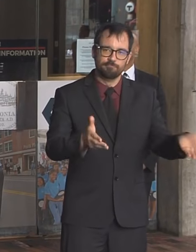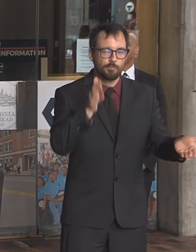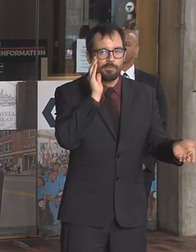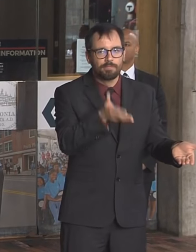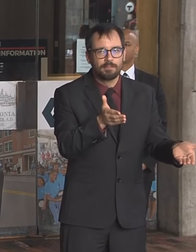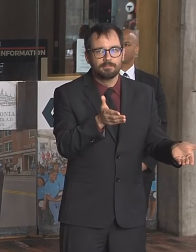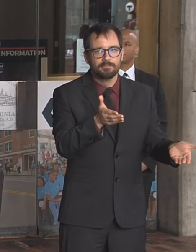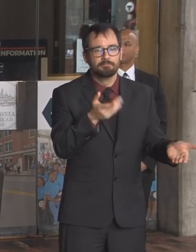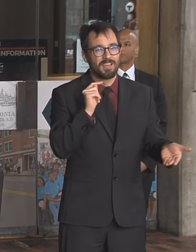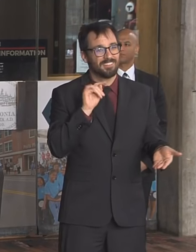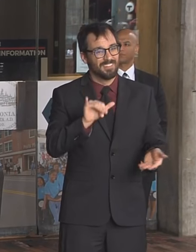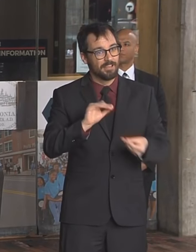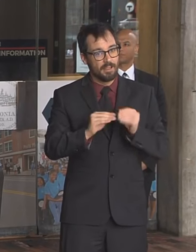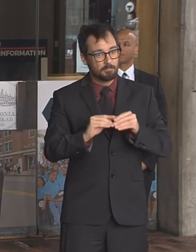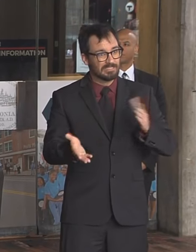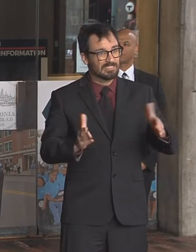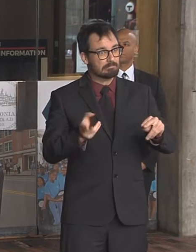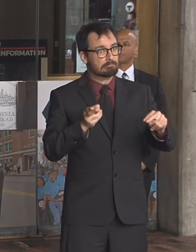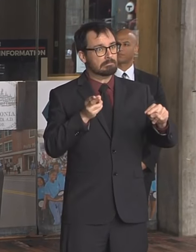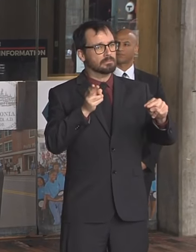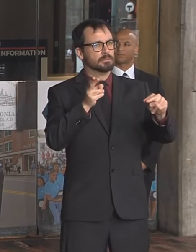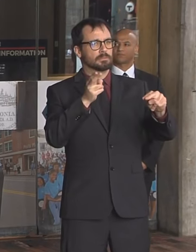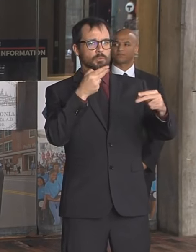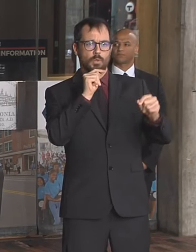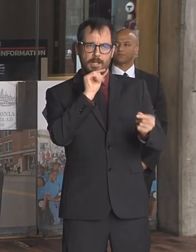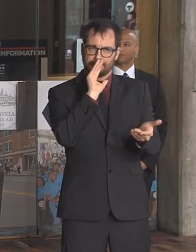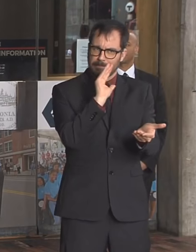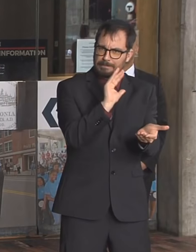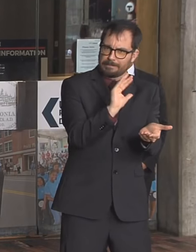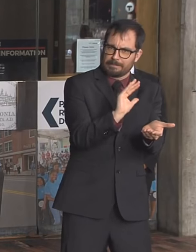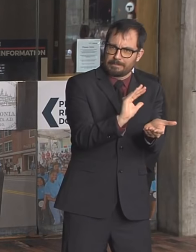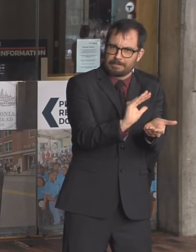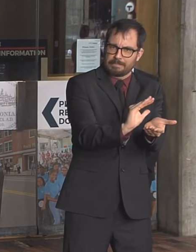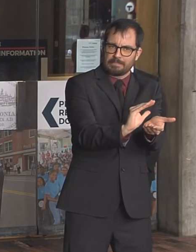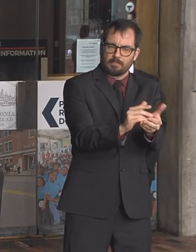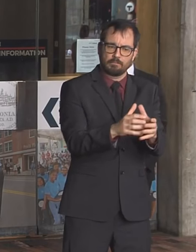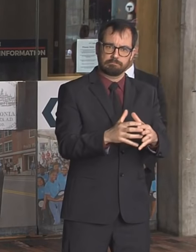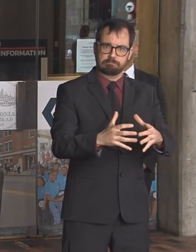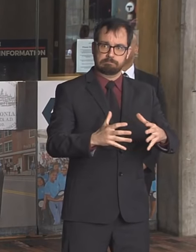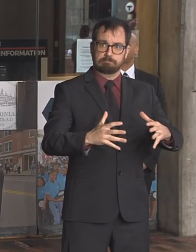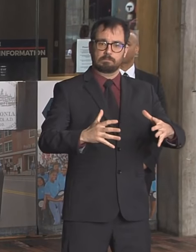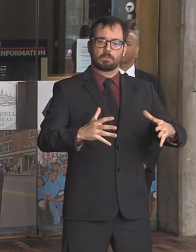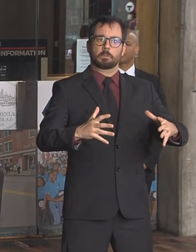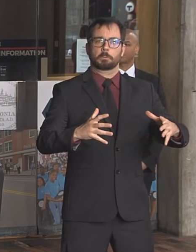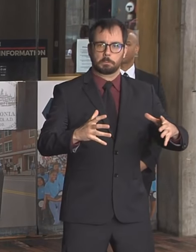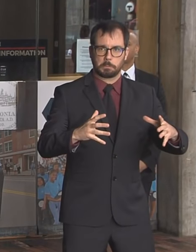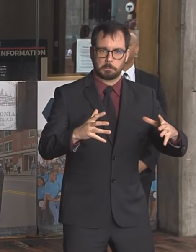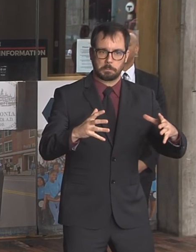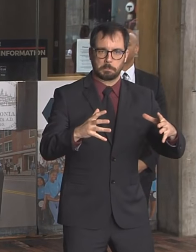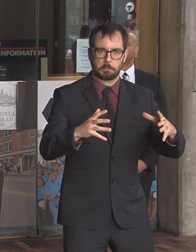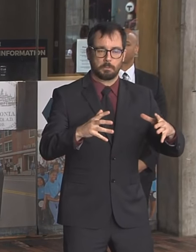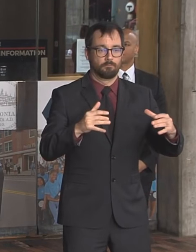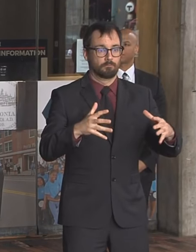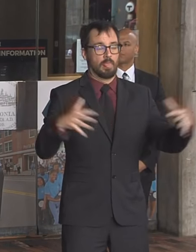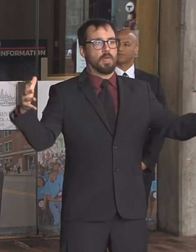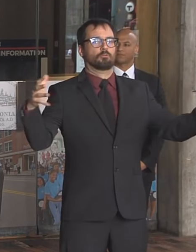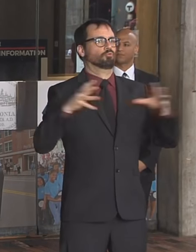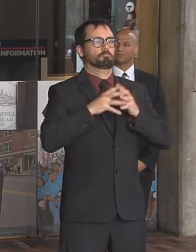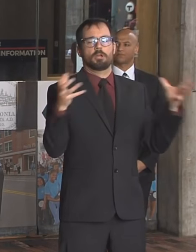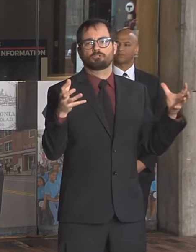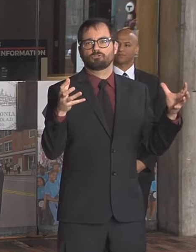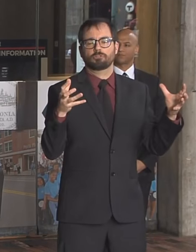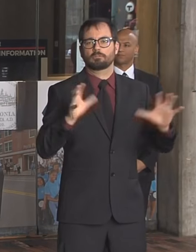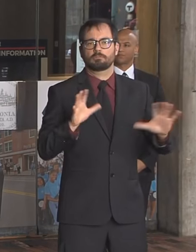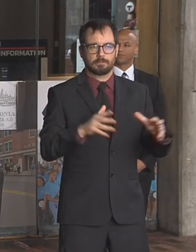see if we can bend the curve here. We're not at the top of the curve yet. But we're asking people, the best way to do that is social distancing. Also,